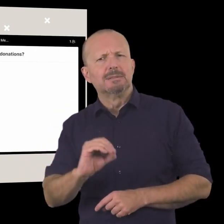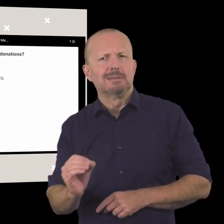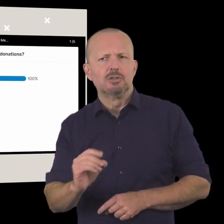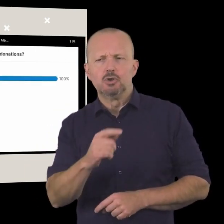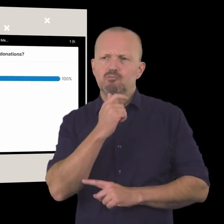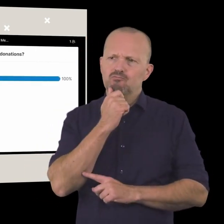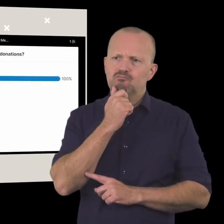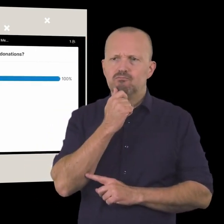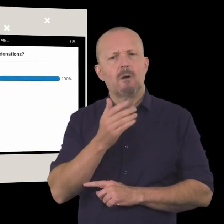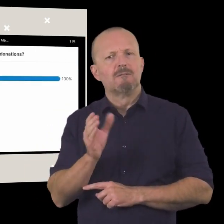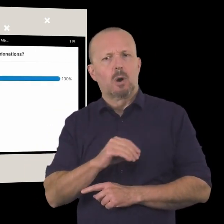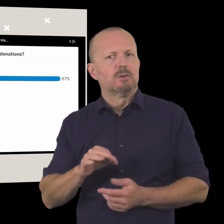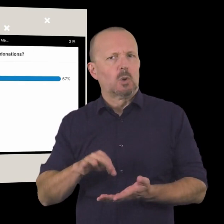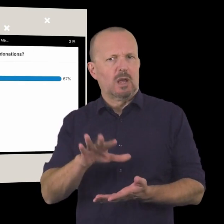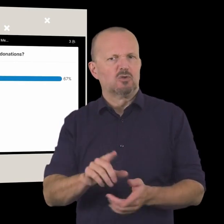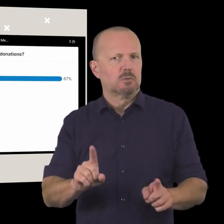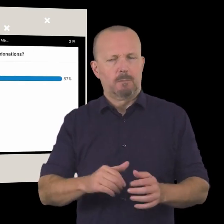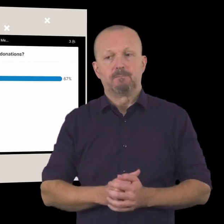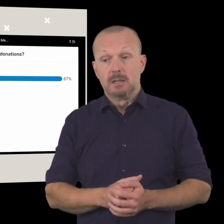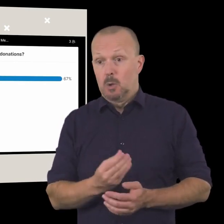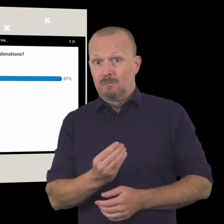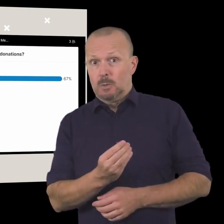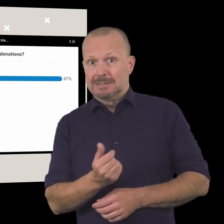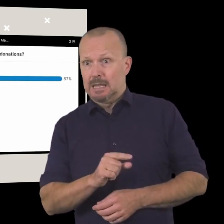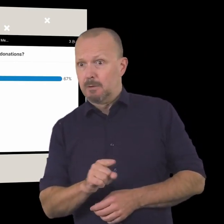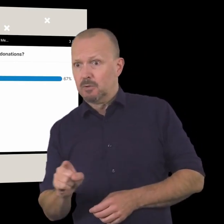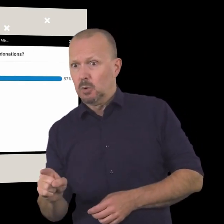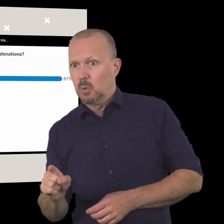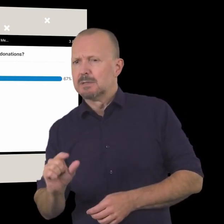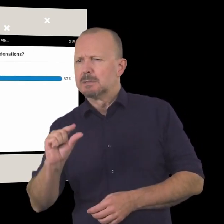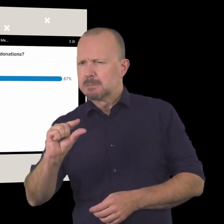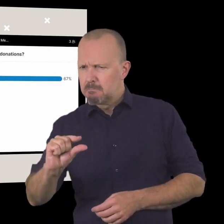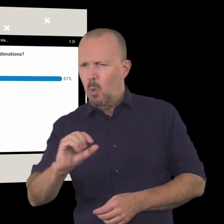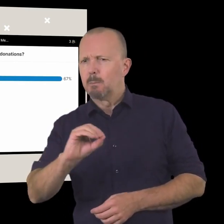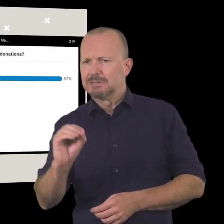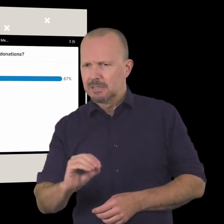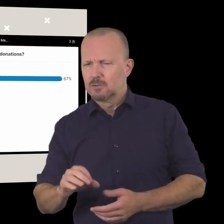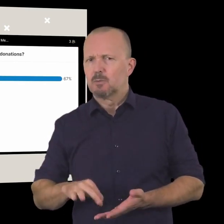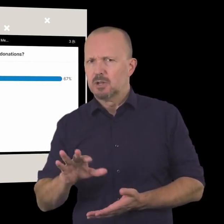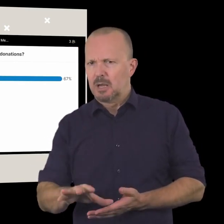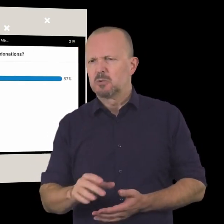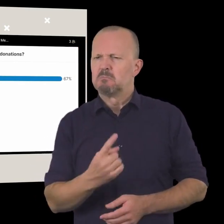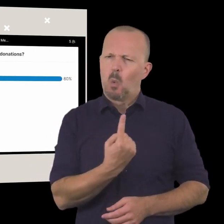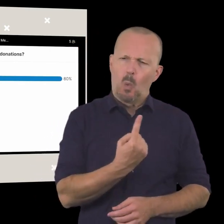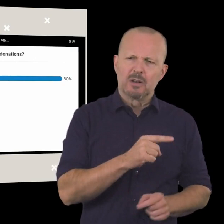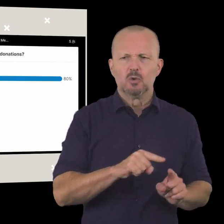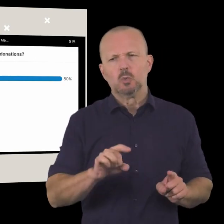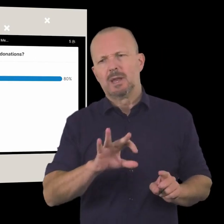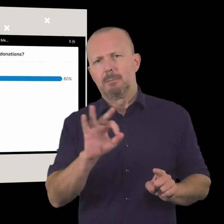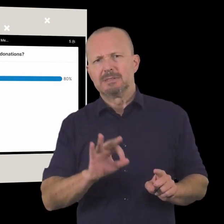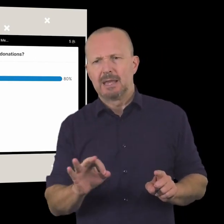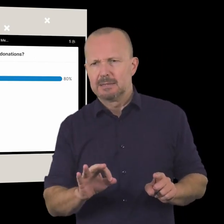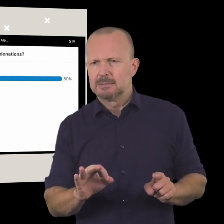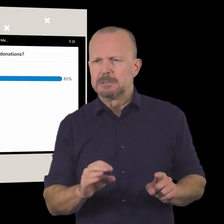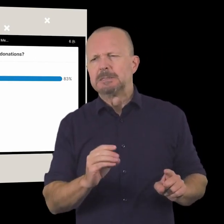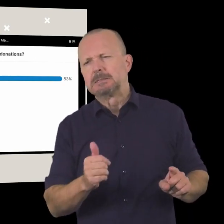of your income do you estimate comes from donations lovely okay so for some of you uh there's a small percentage coming uh from donations